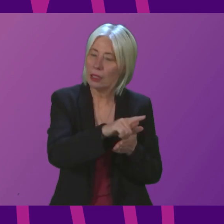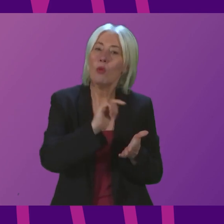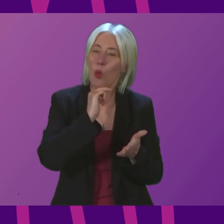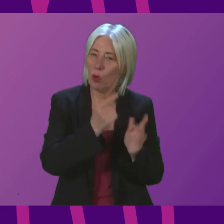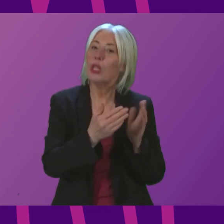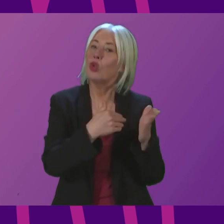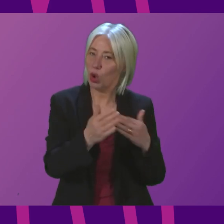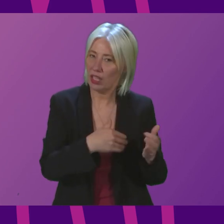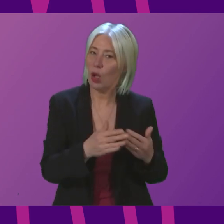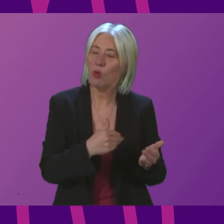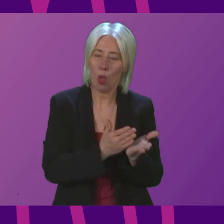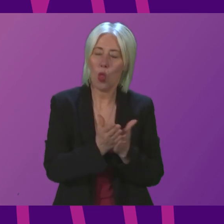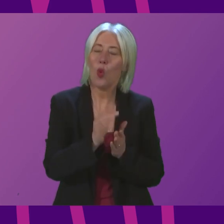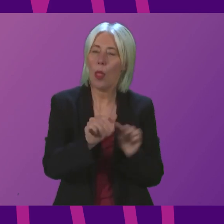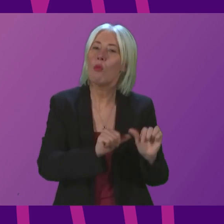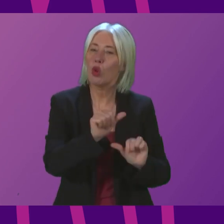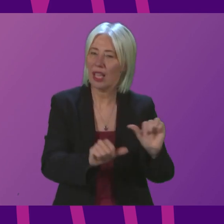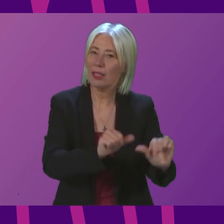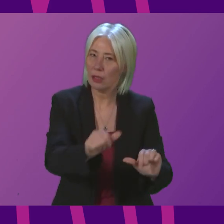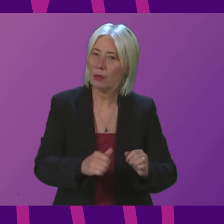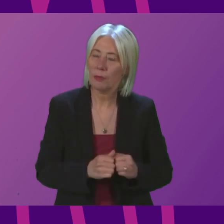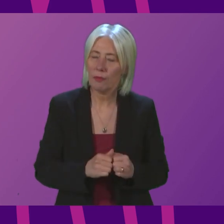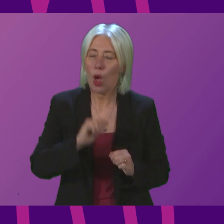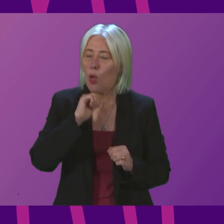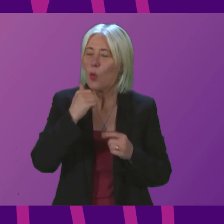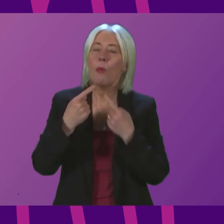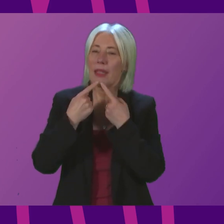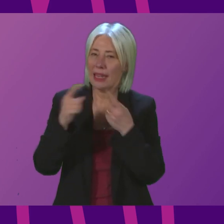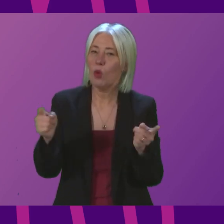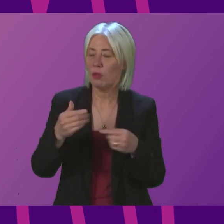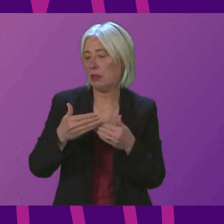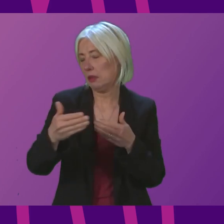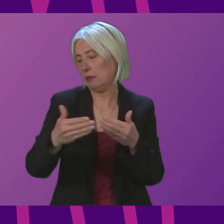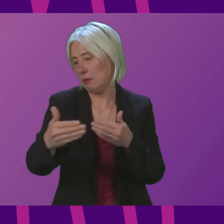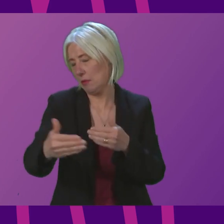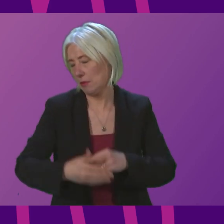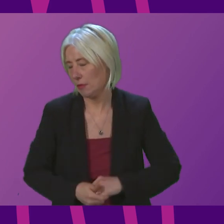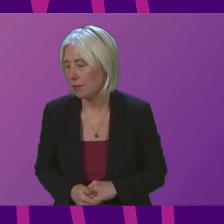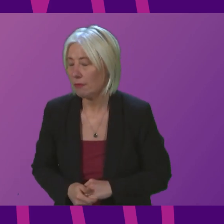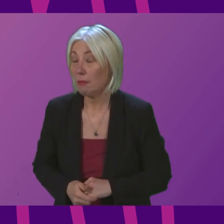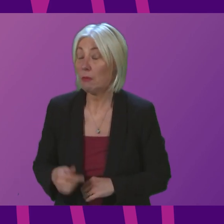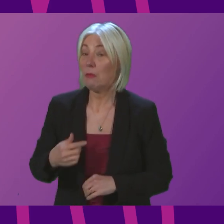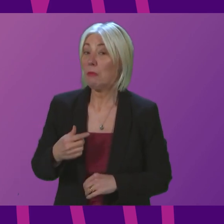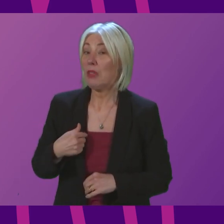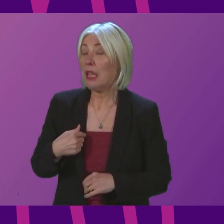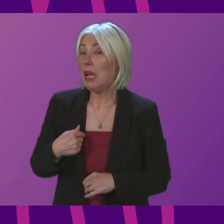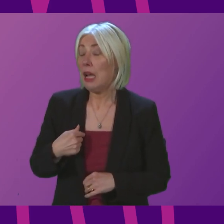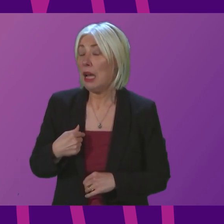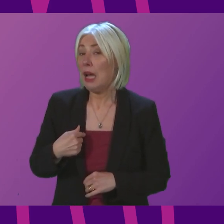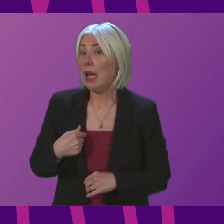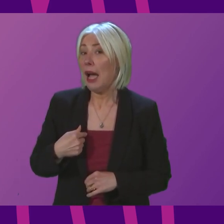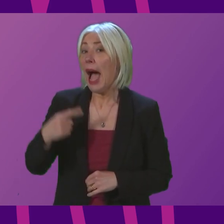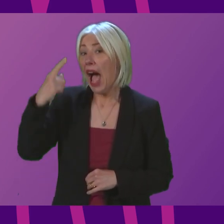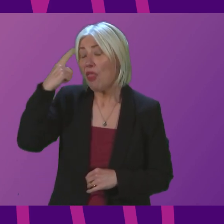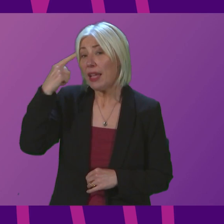as part of that process and there will be announcements made in due course now I suspect I suspect